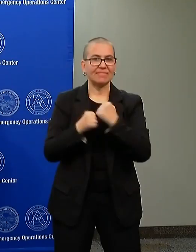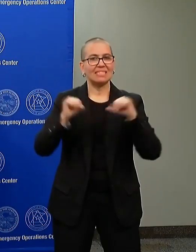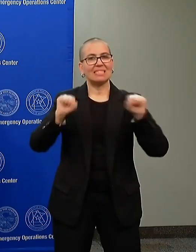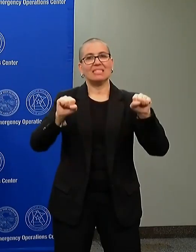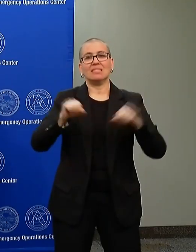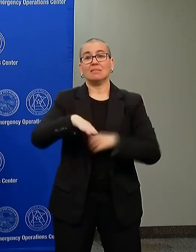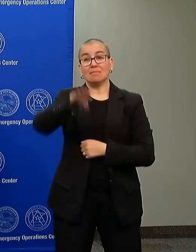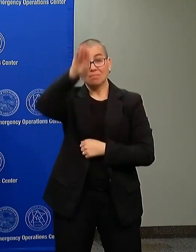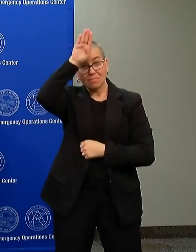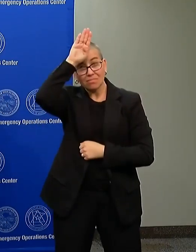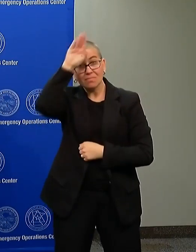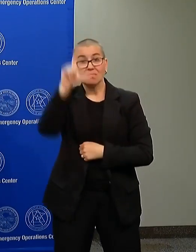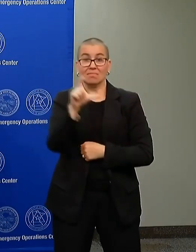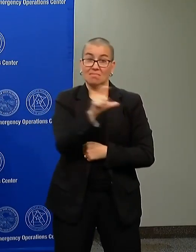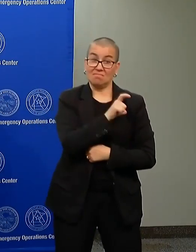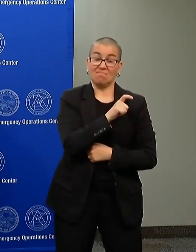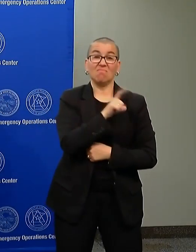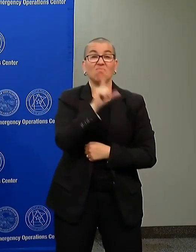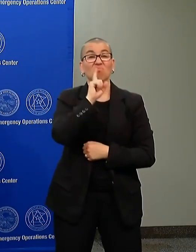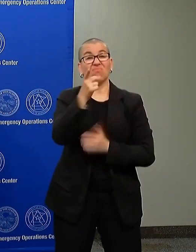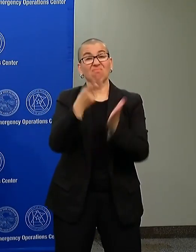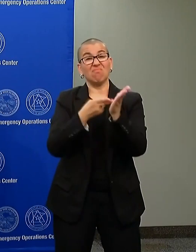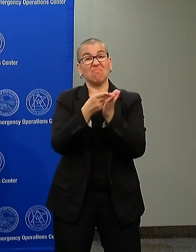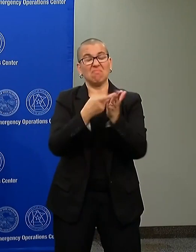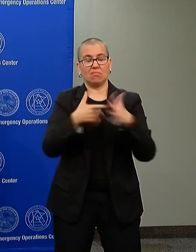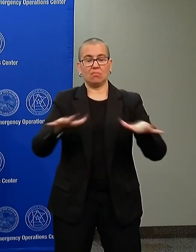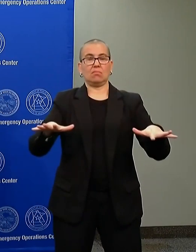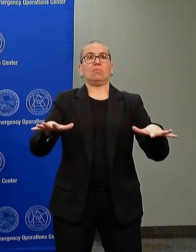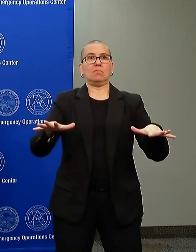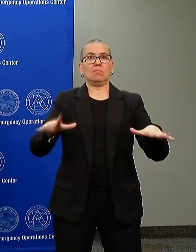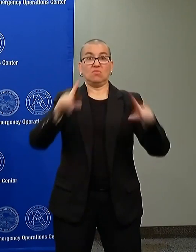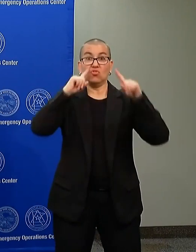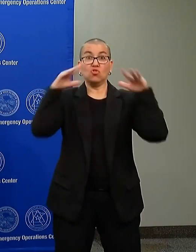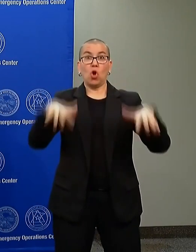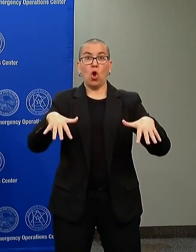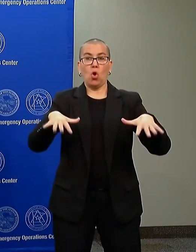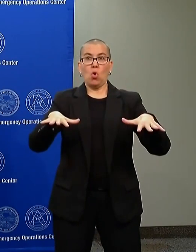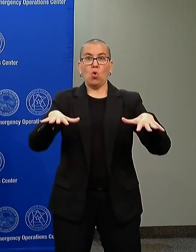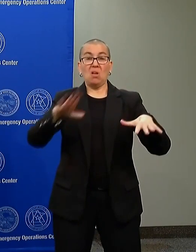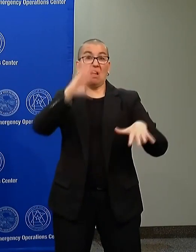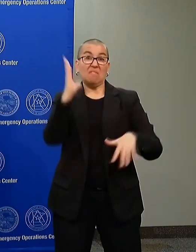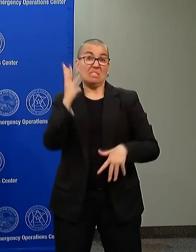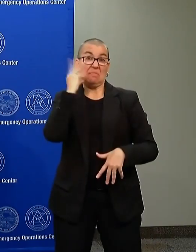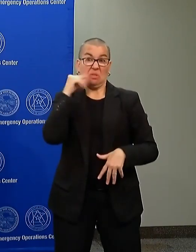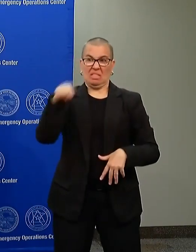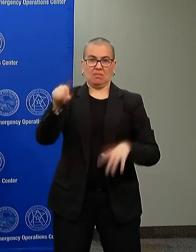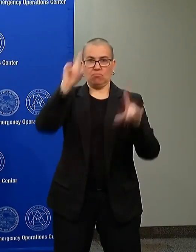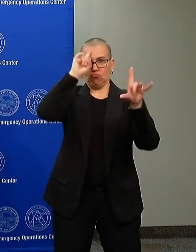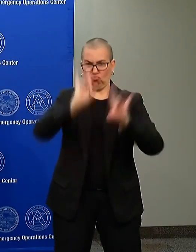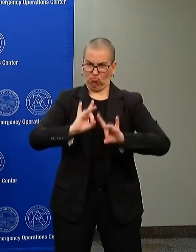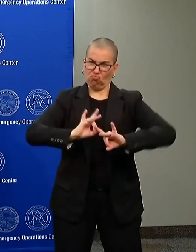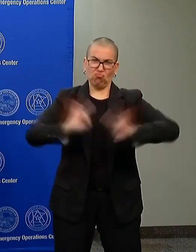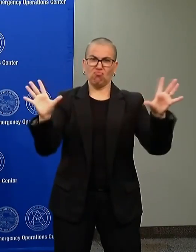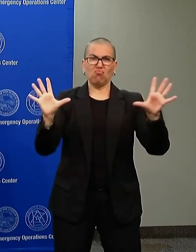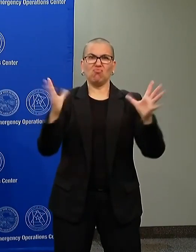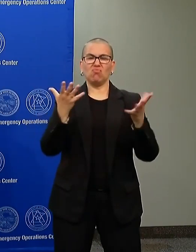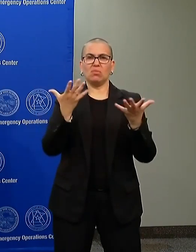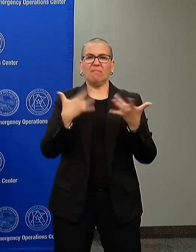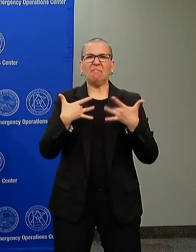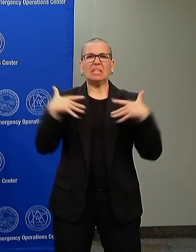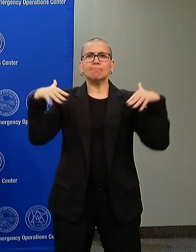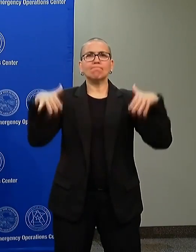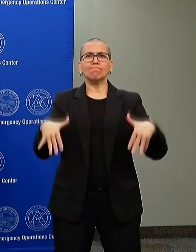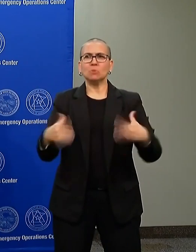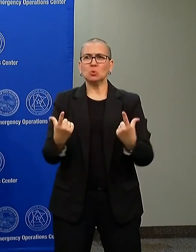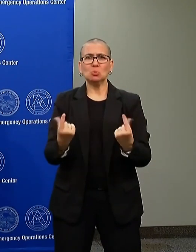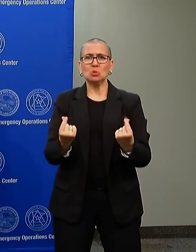before. That alone would be very, very difficult to address. One thing